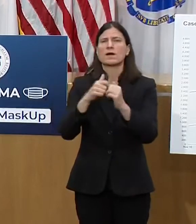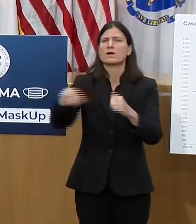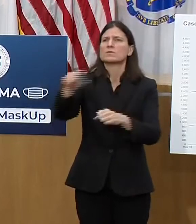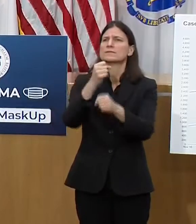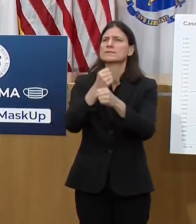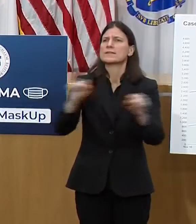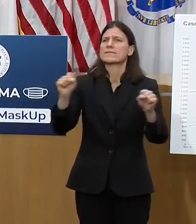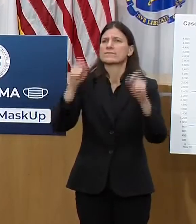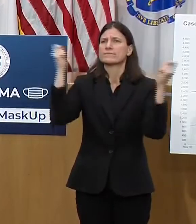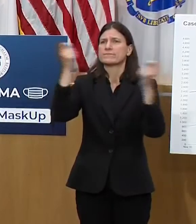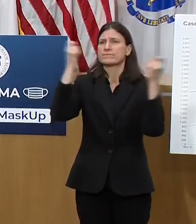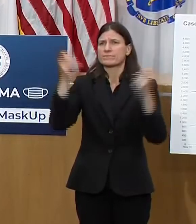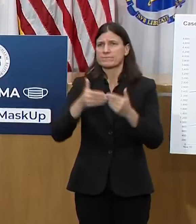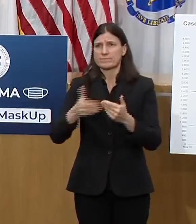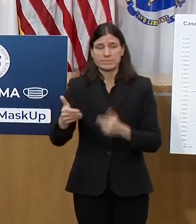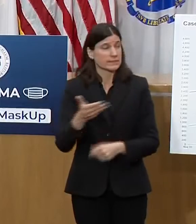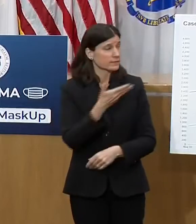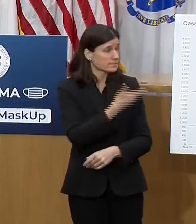her remarks.